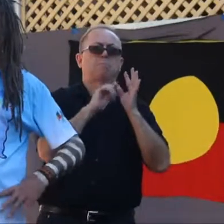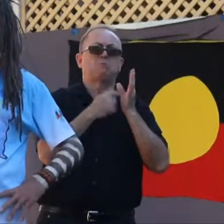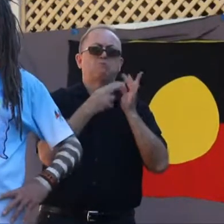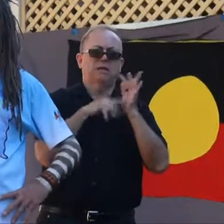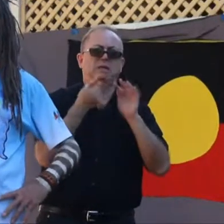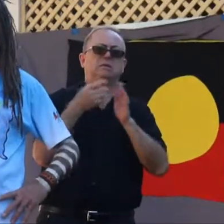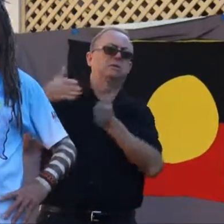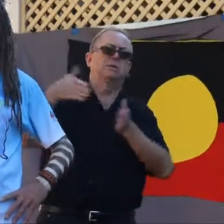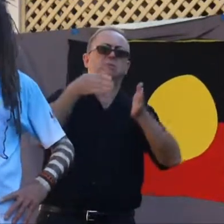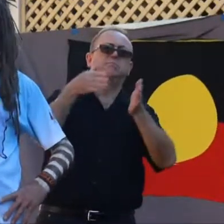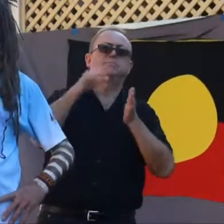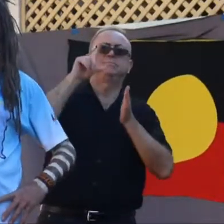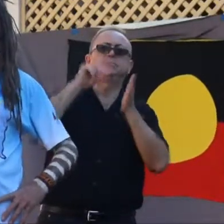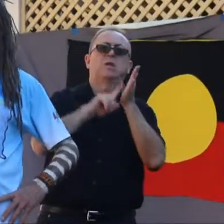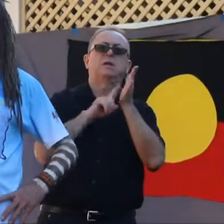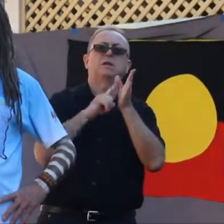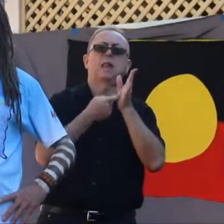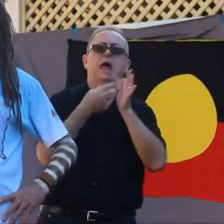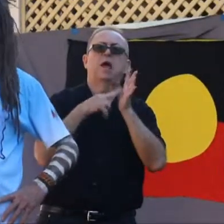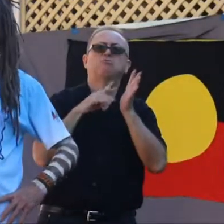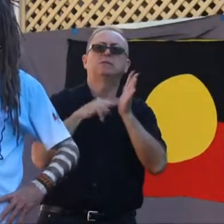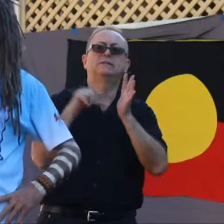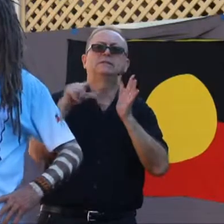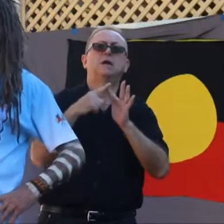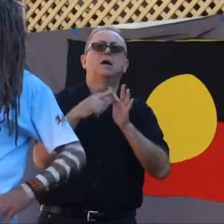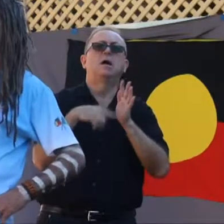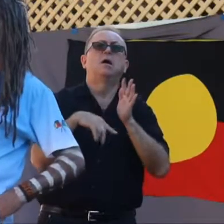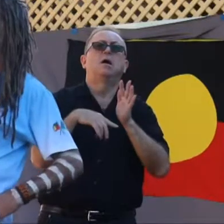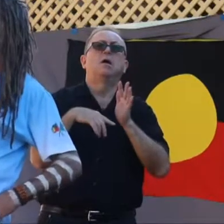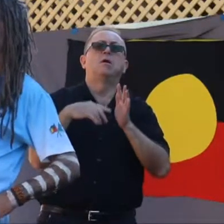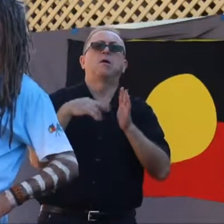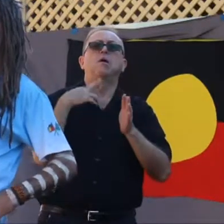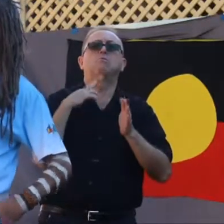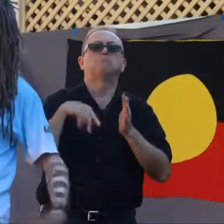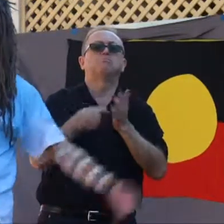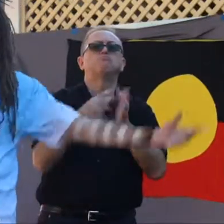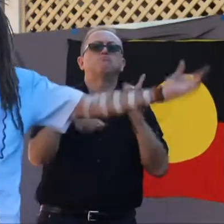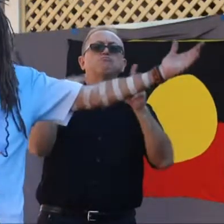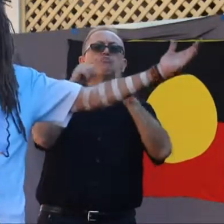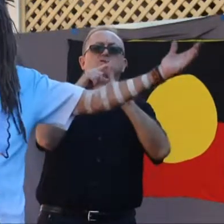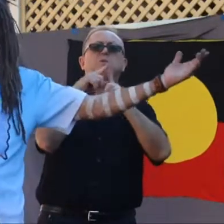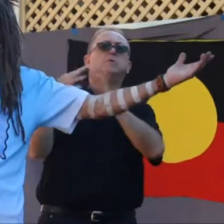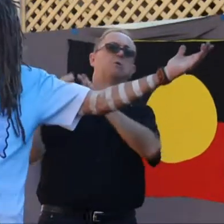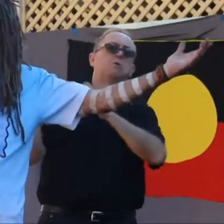River, Bedeenba. Maamon, the Wilson River or the Richmond River, you know it as. Yadreen or Yadra,